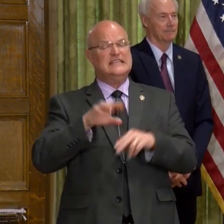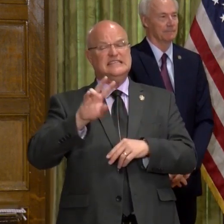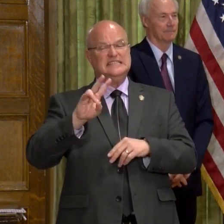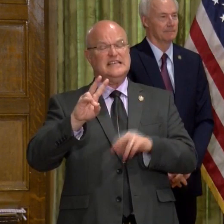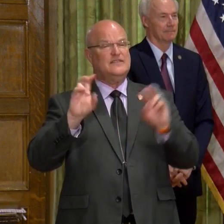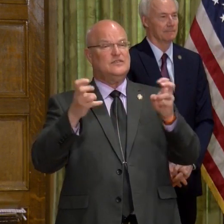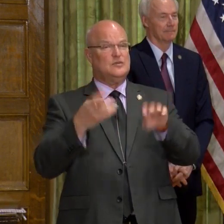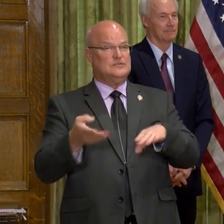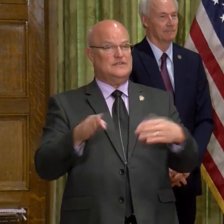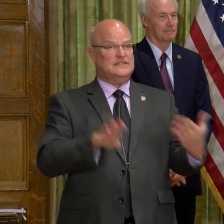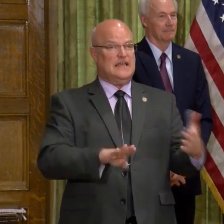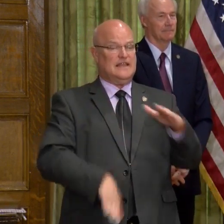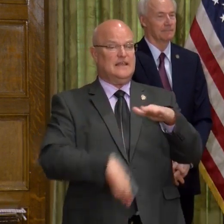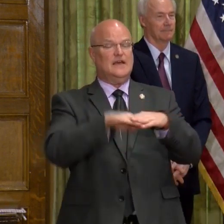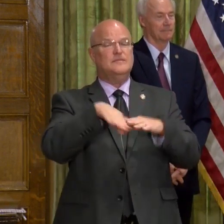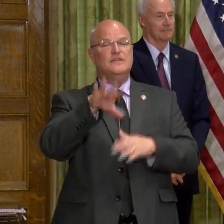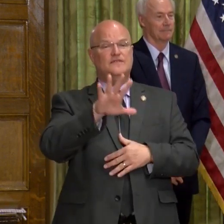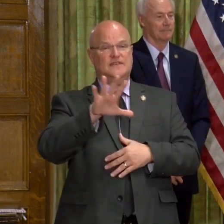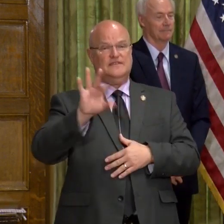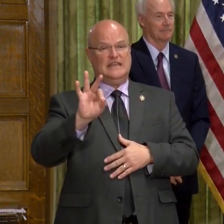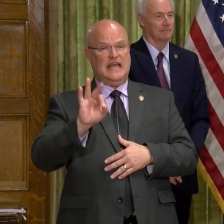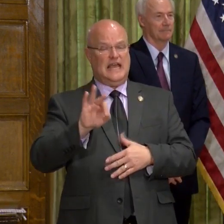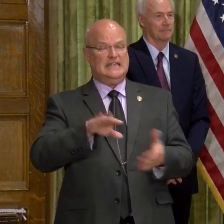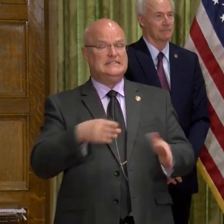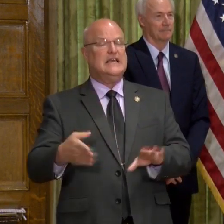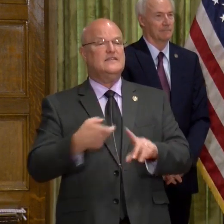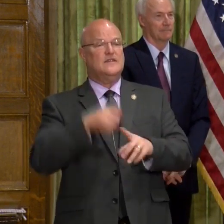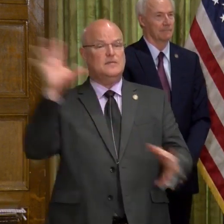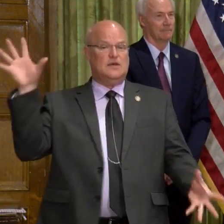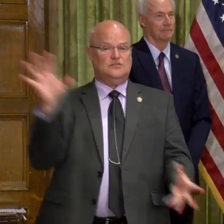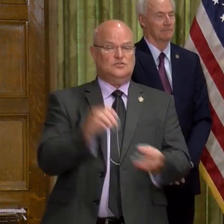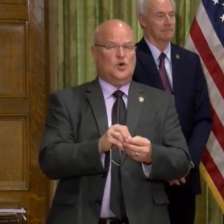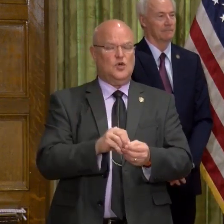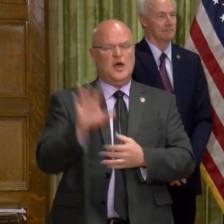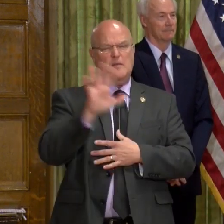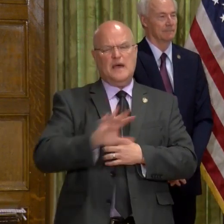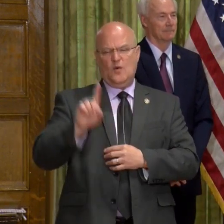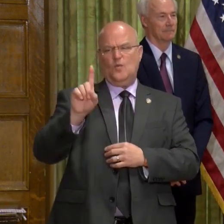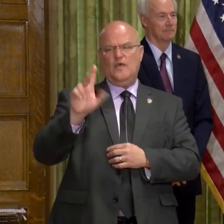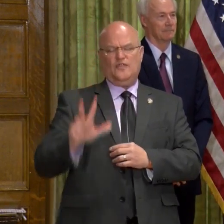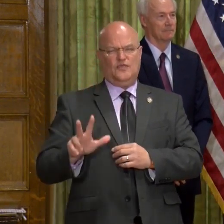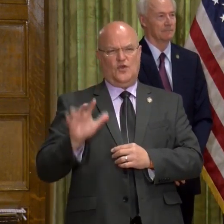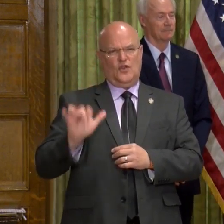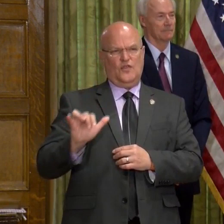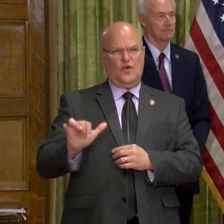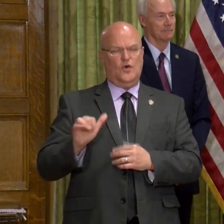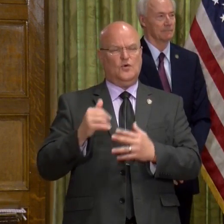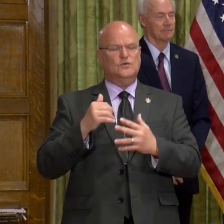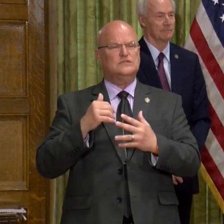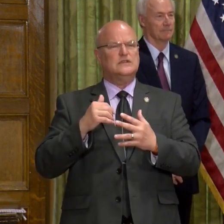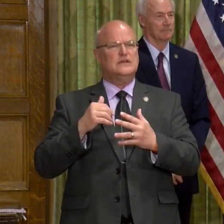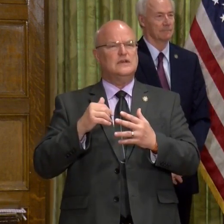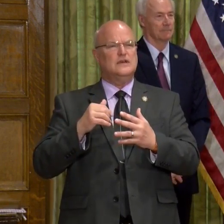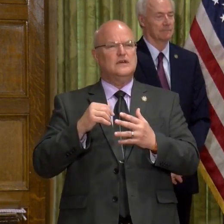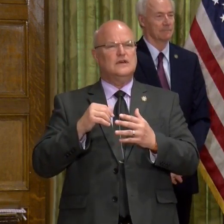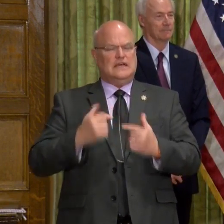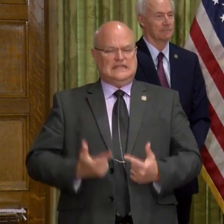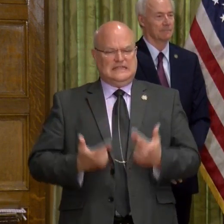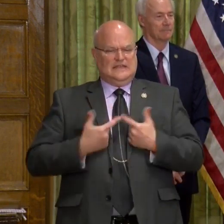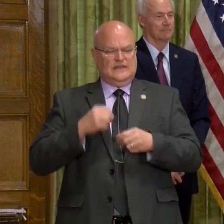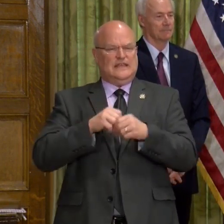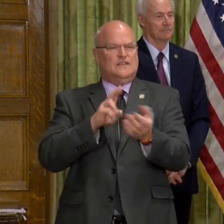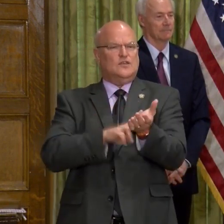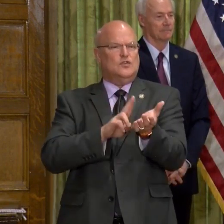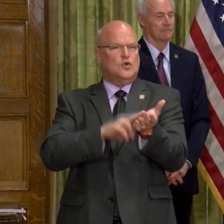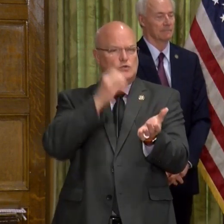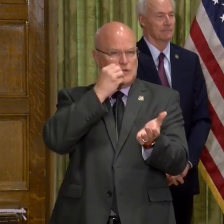in terms of deaths. We're up to 59 deaths. Of our total deaths, about a third of them have been among those residing in nursing